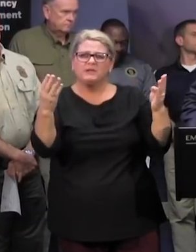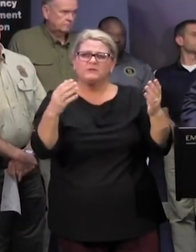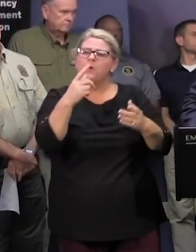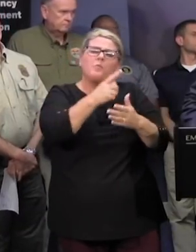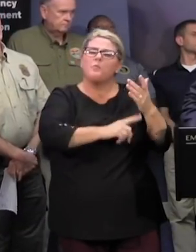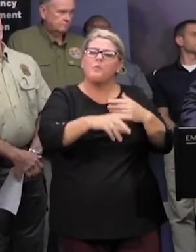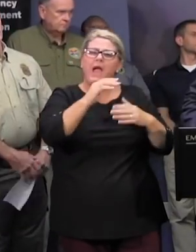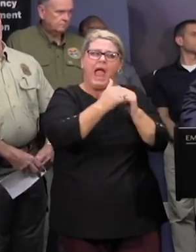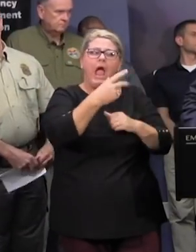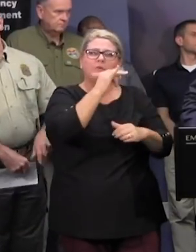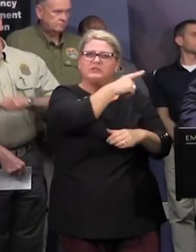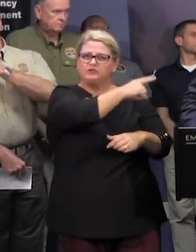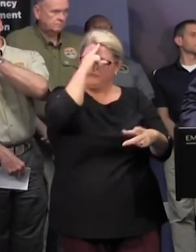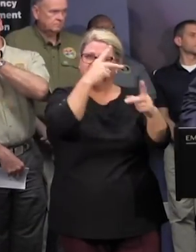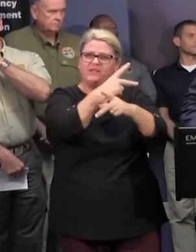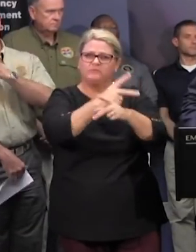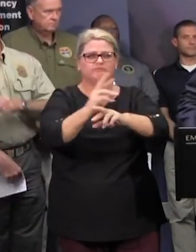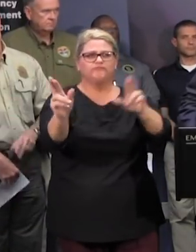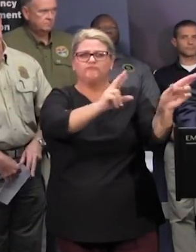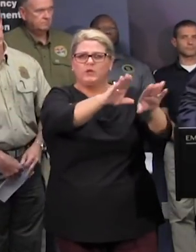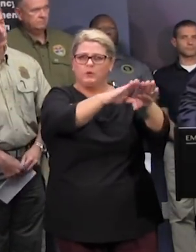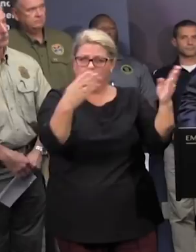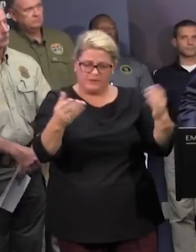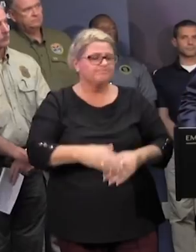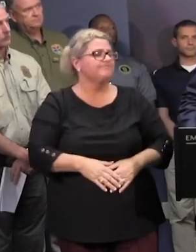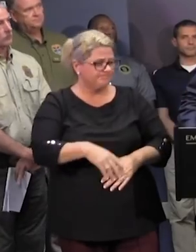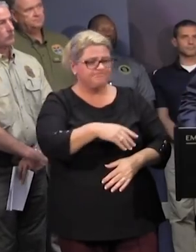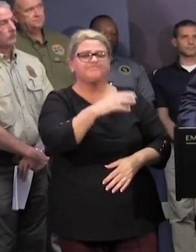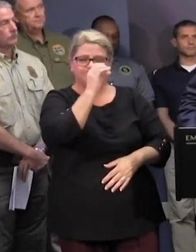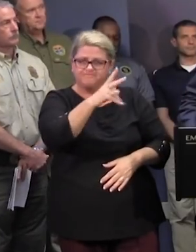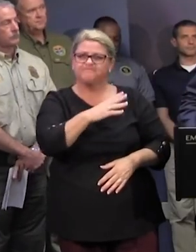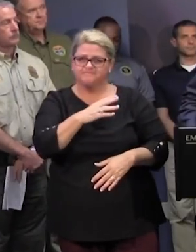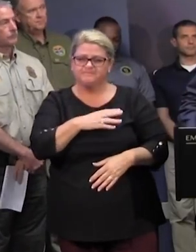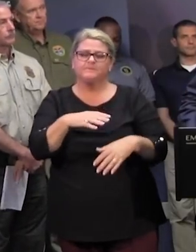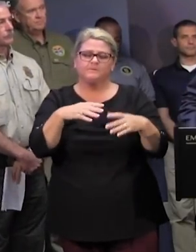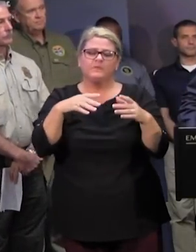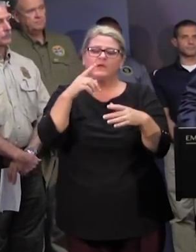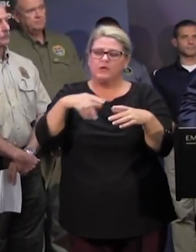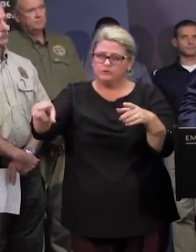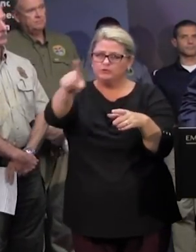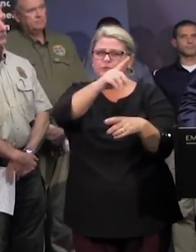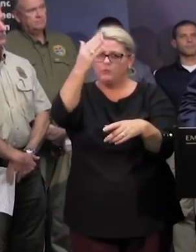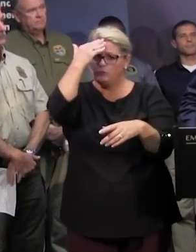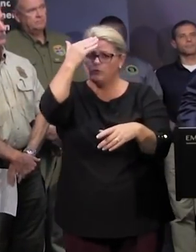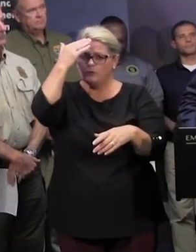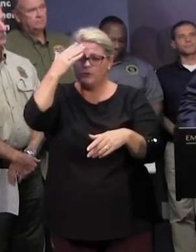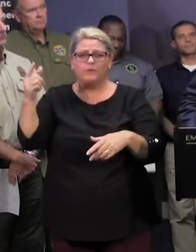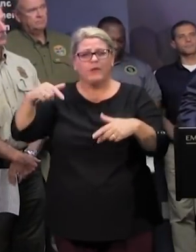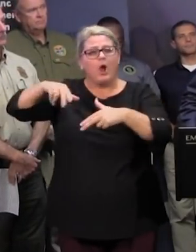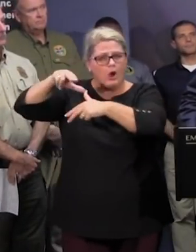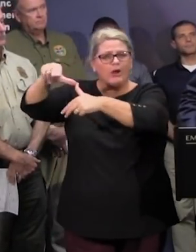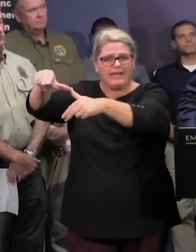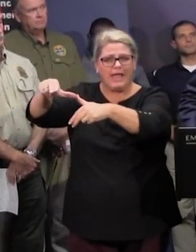that decision since we possibly also yes it is well of course as we know this is a hurricane event